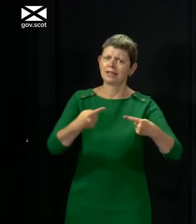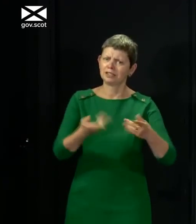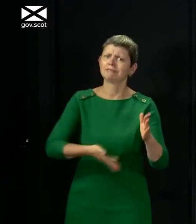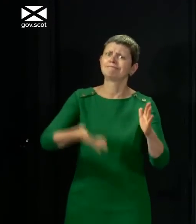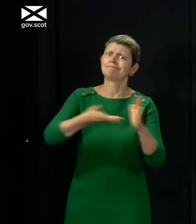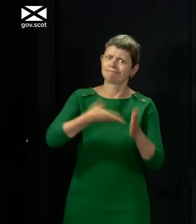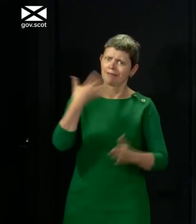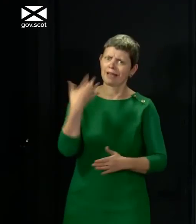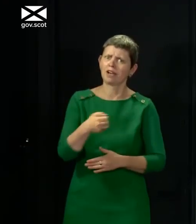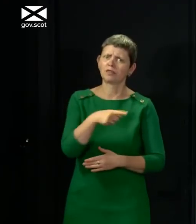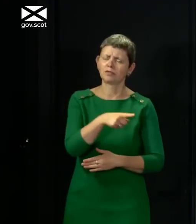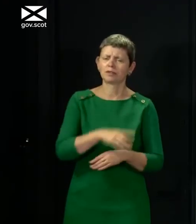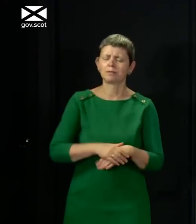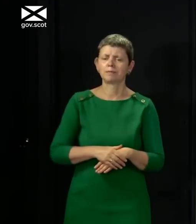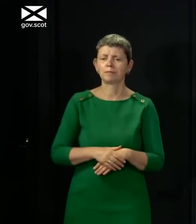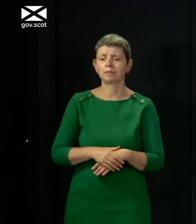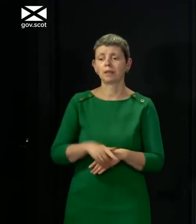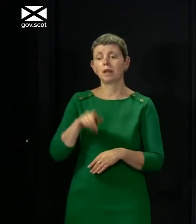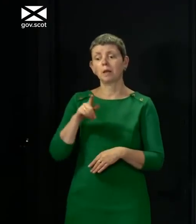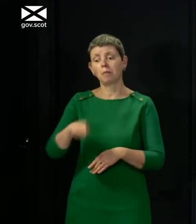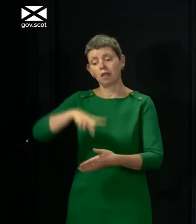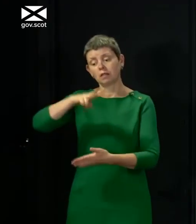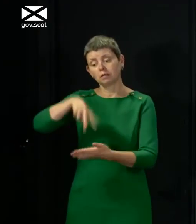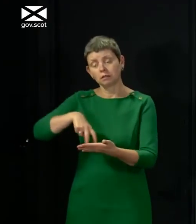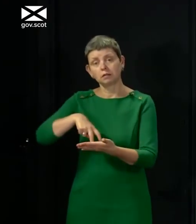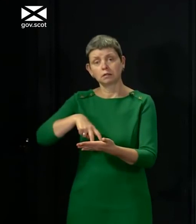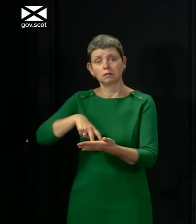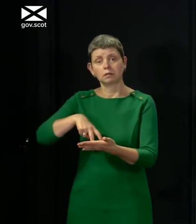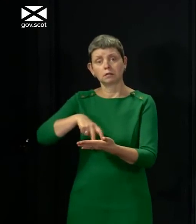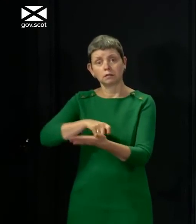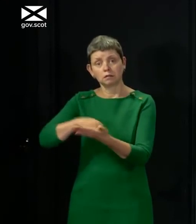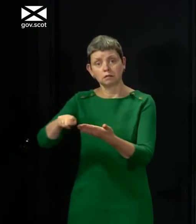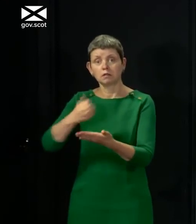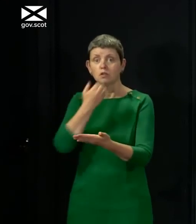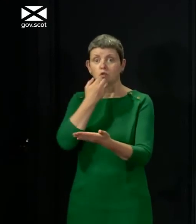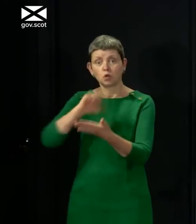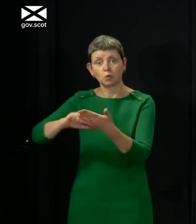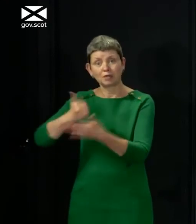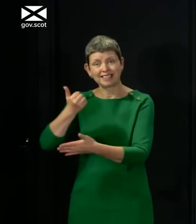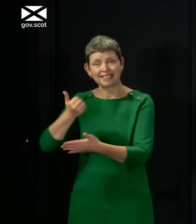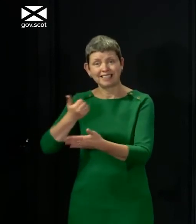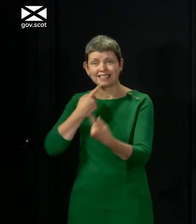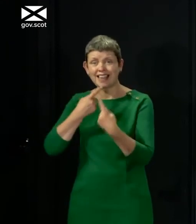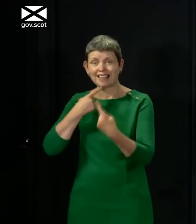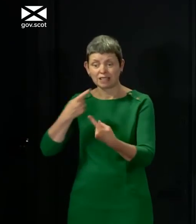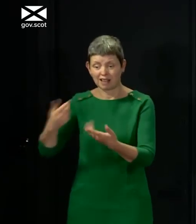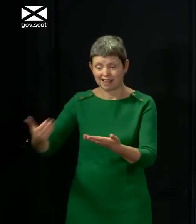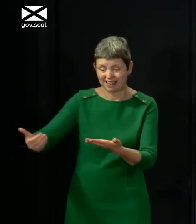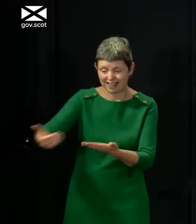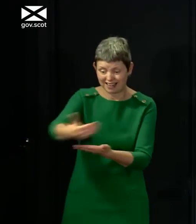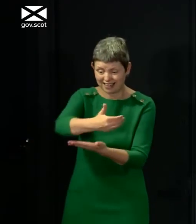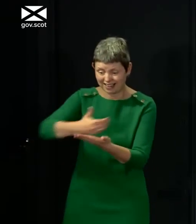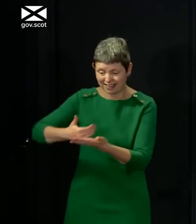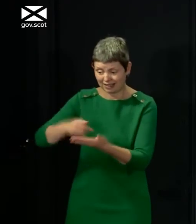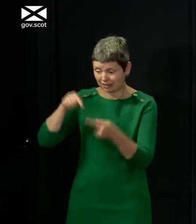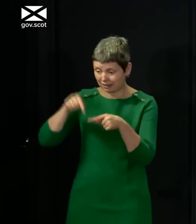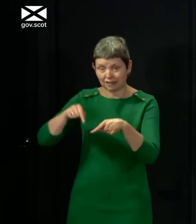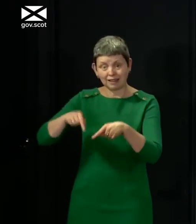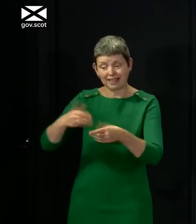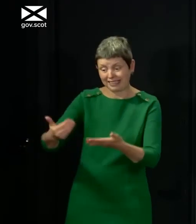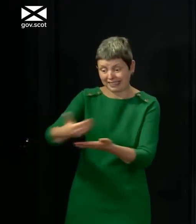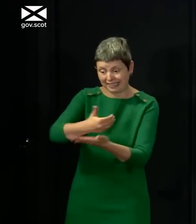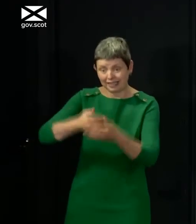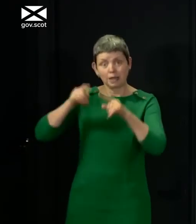for excellence levels, data, there is just a practical issue with collecting that data when schools are not